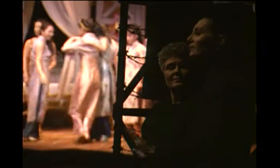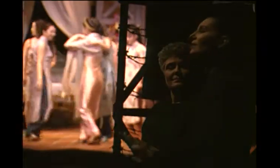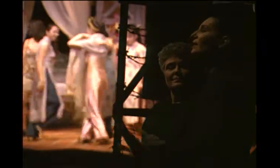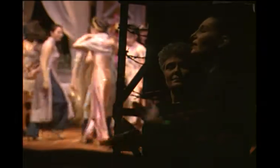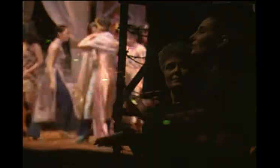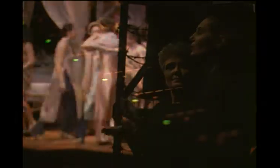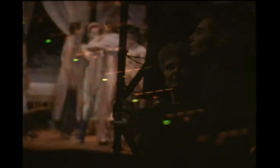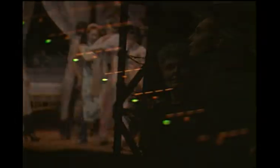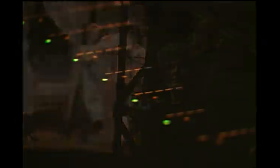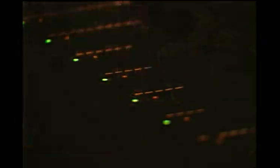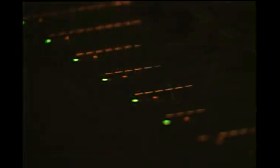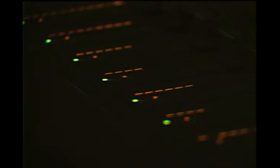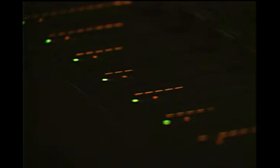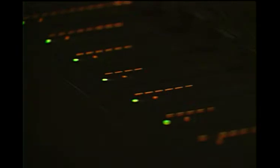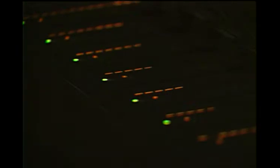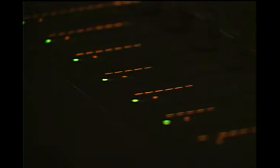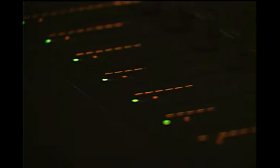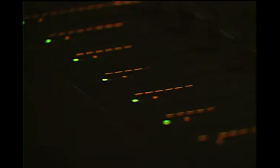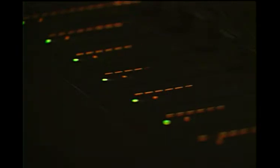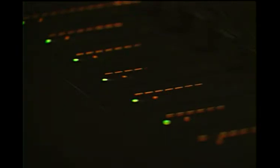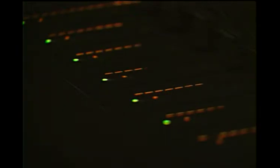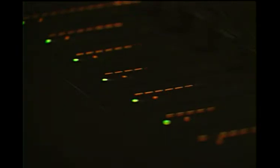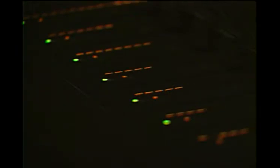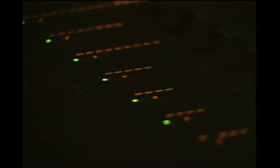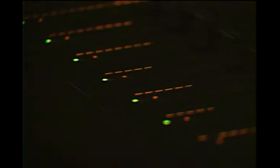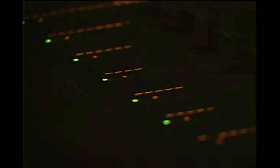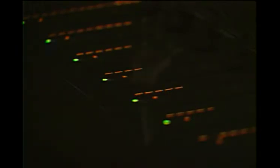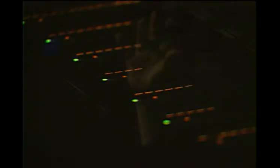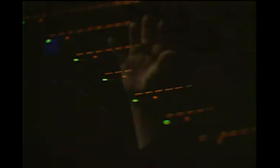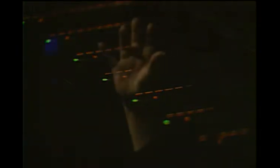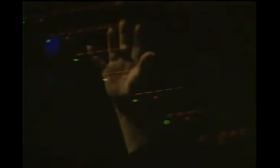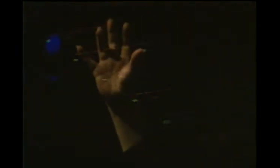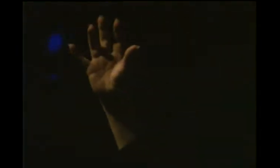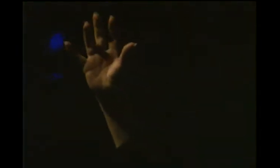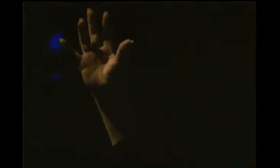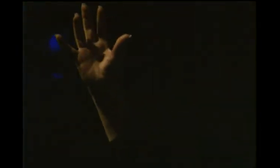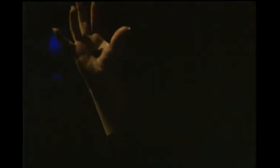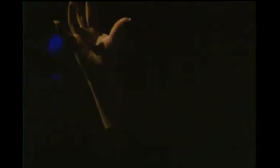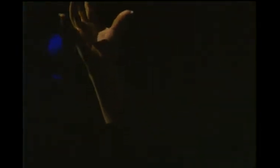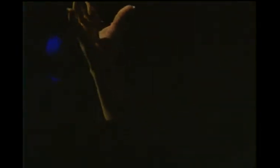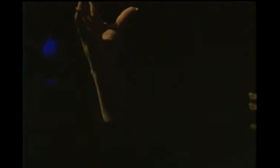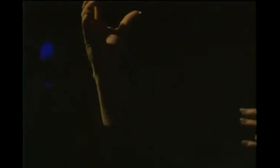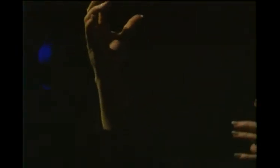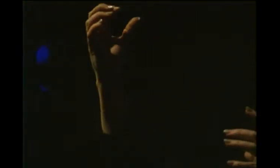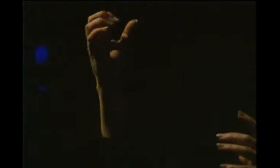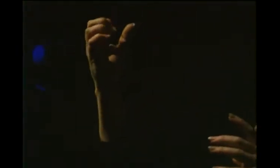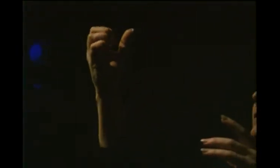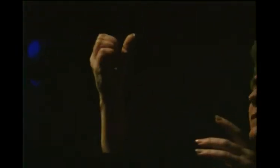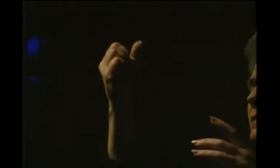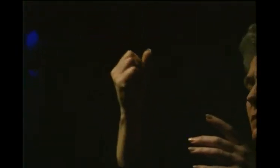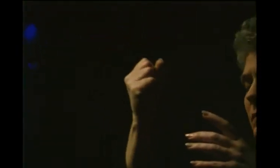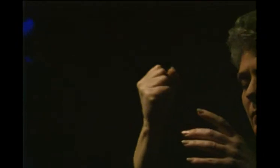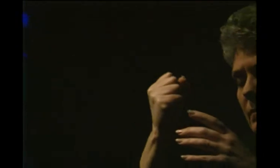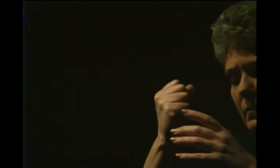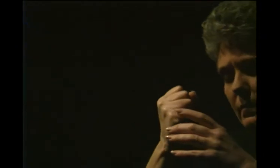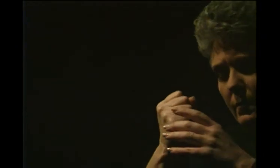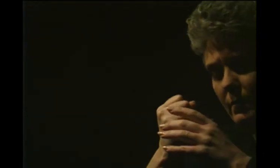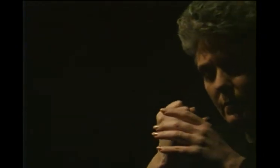We have been blessed. Seeing them laughing or crying and experiencing